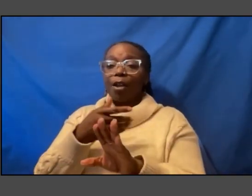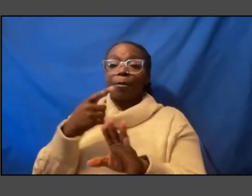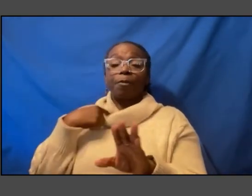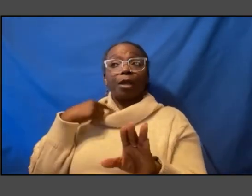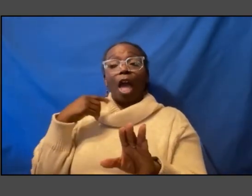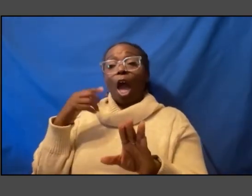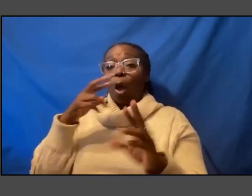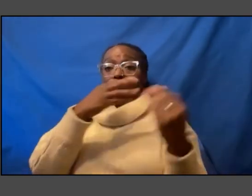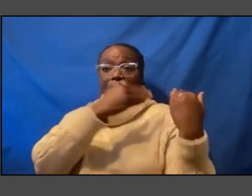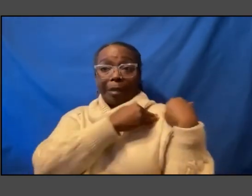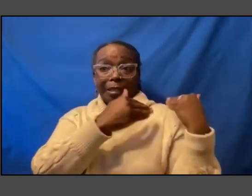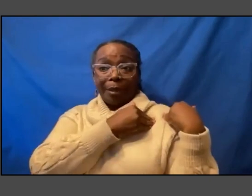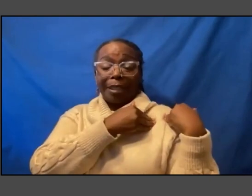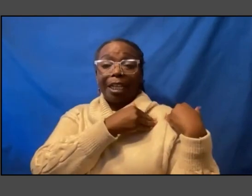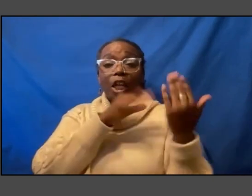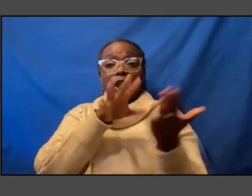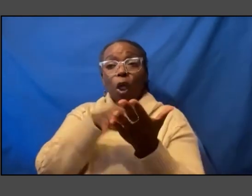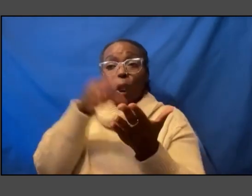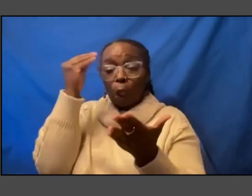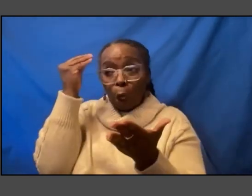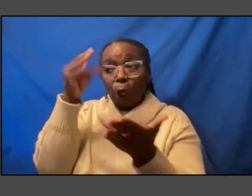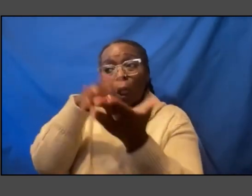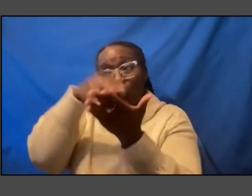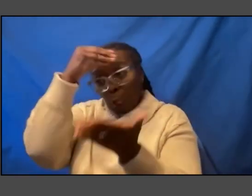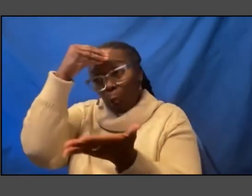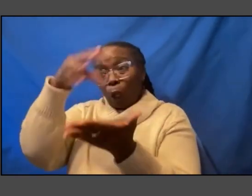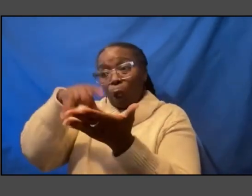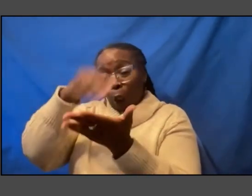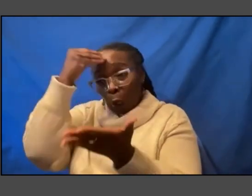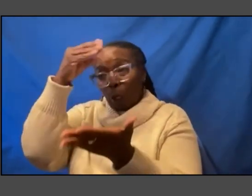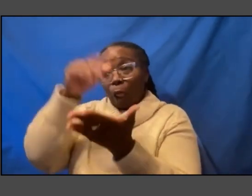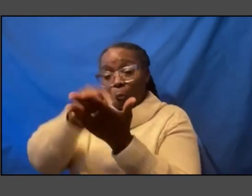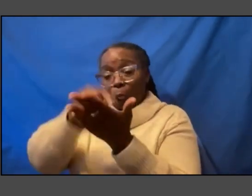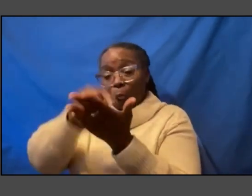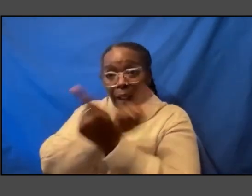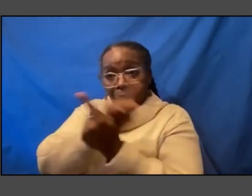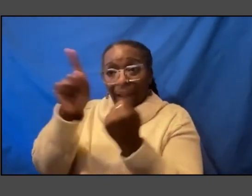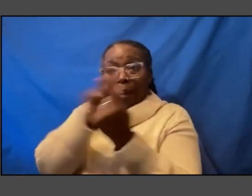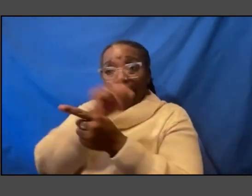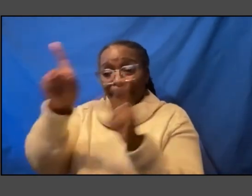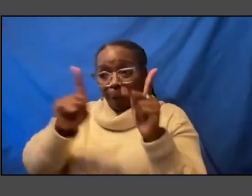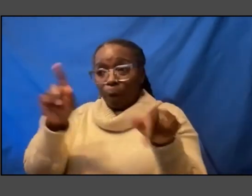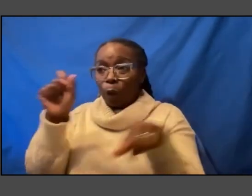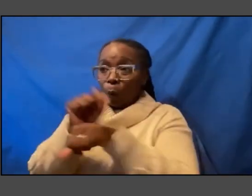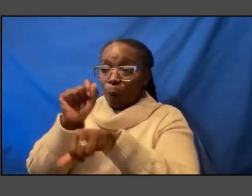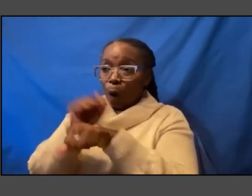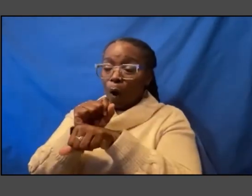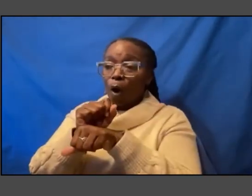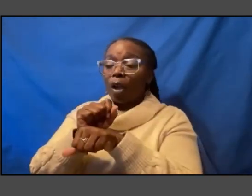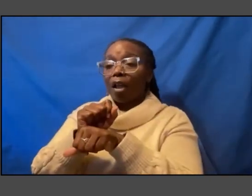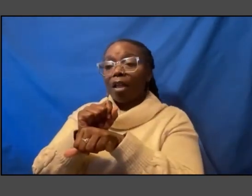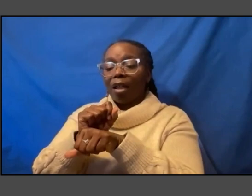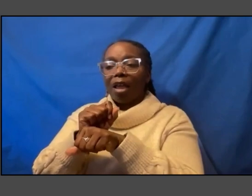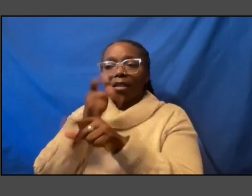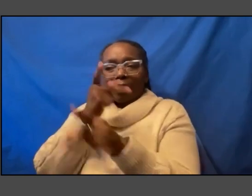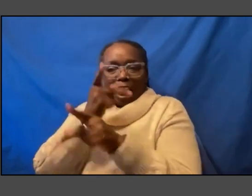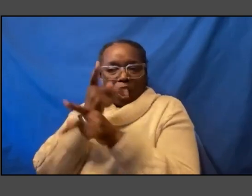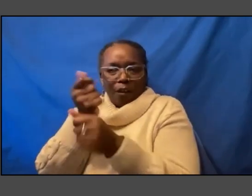learn and learn and learn and meet with people who are doing work and cover the waterfront so that out of that we're not only